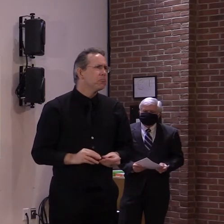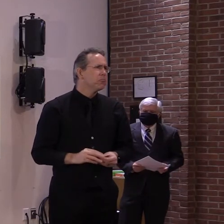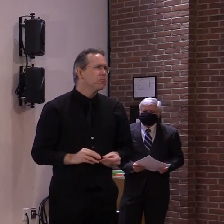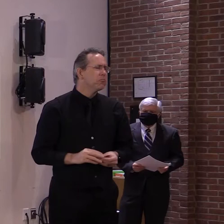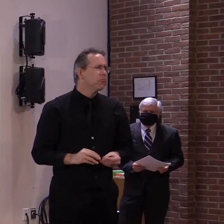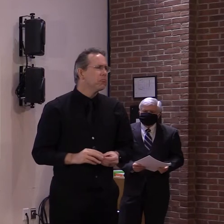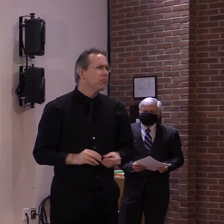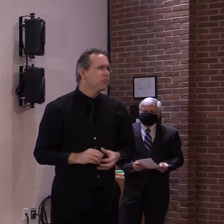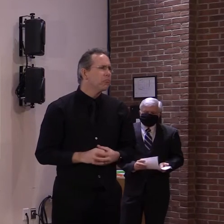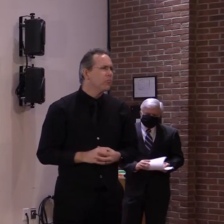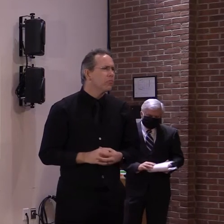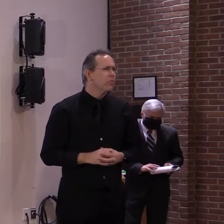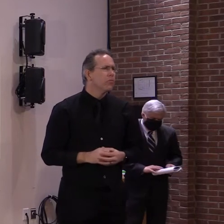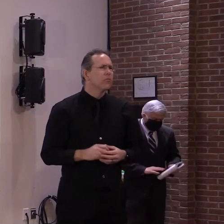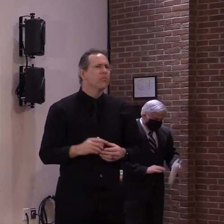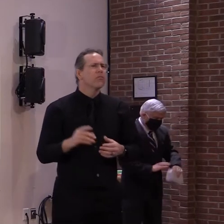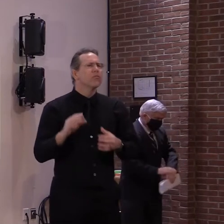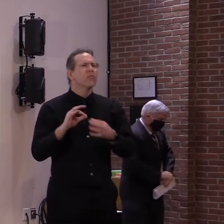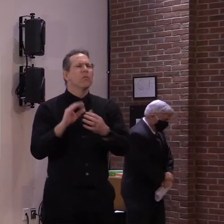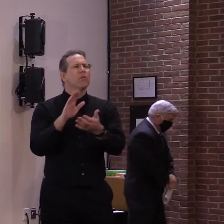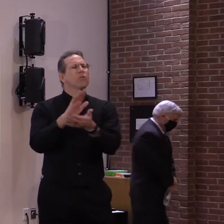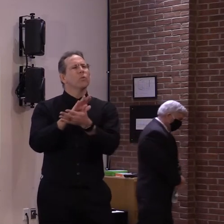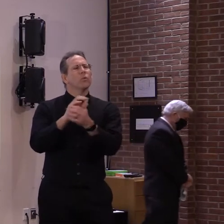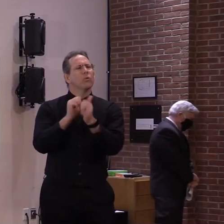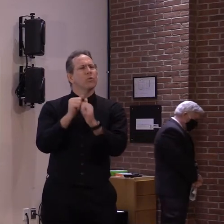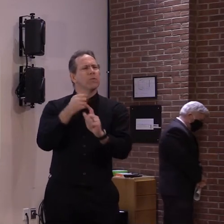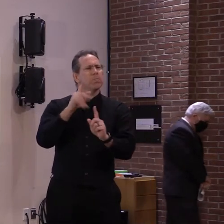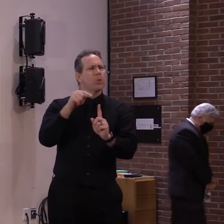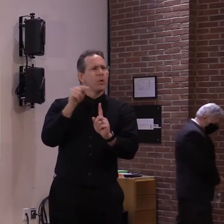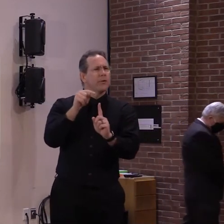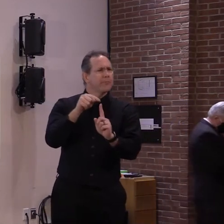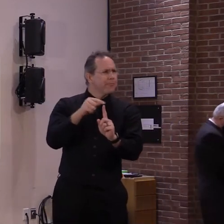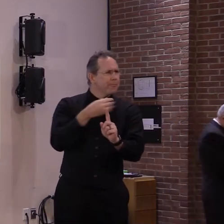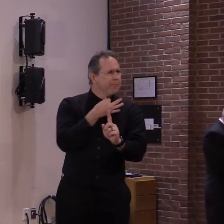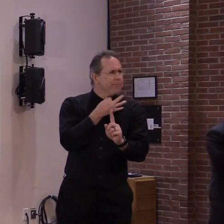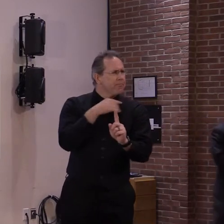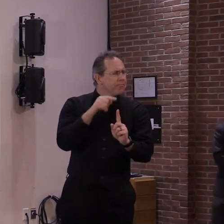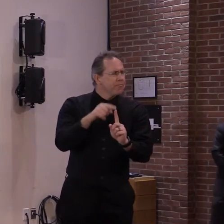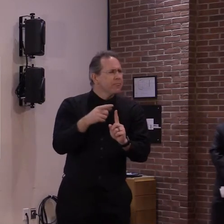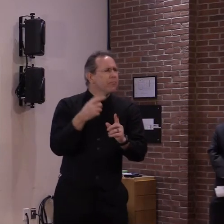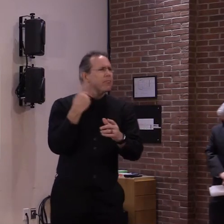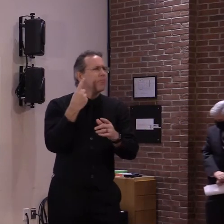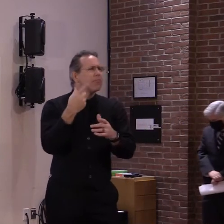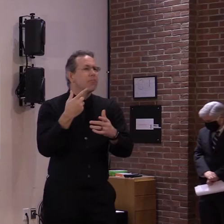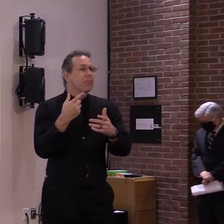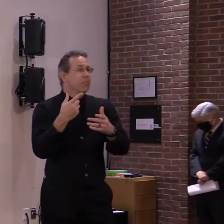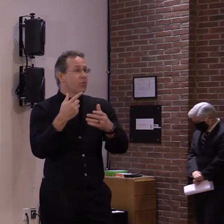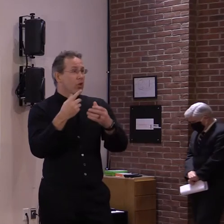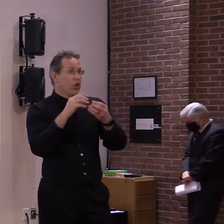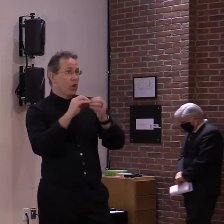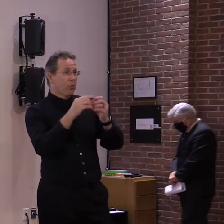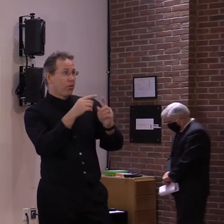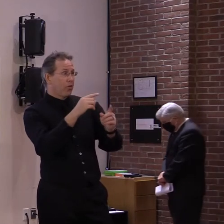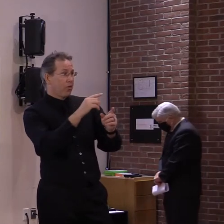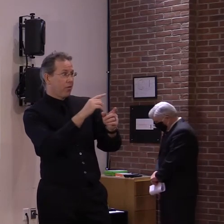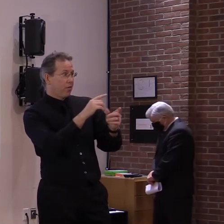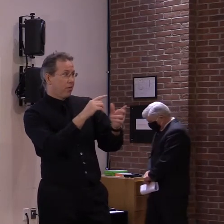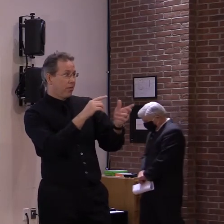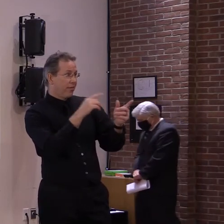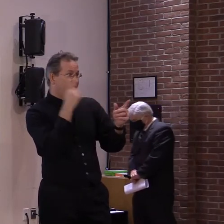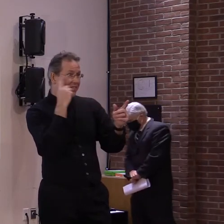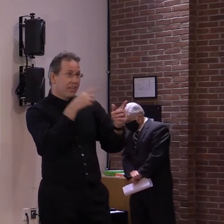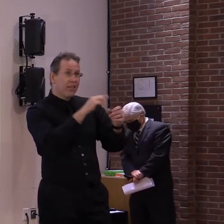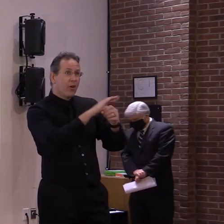sports with the case rate throughout the state rising? I mean, I understand that there haven't been any cases traced to